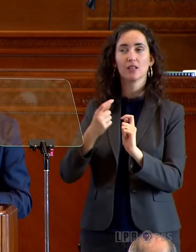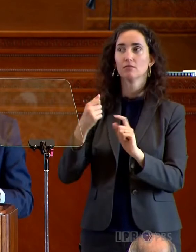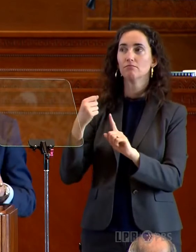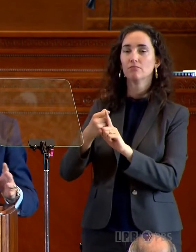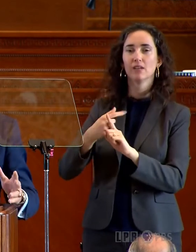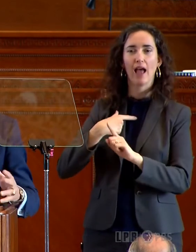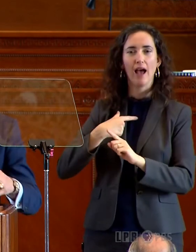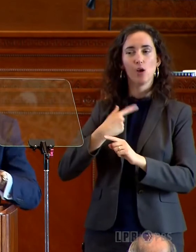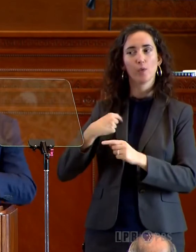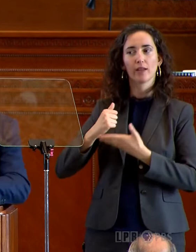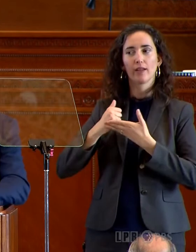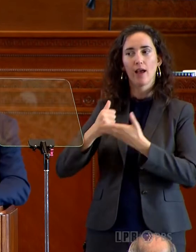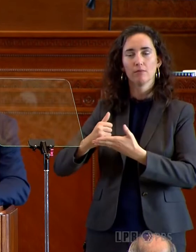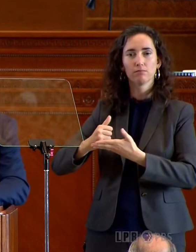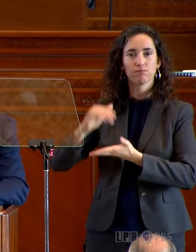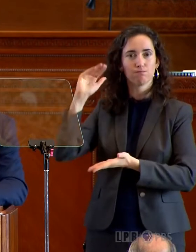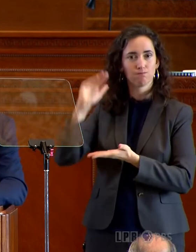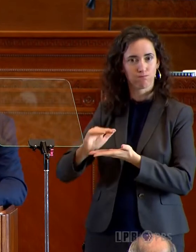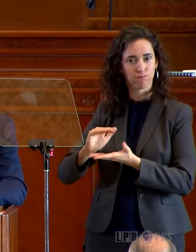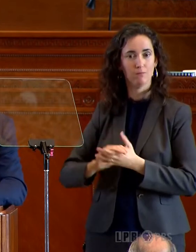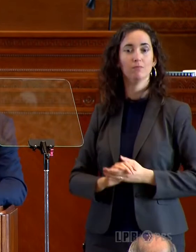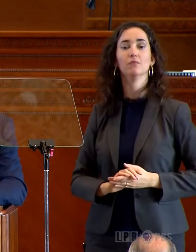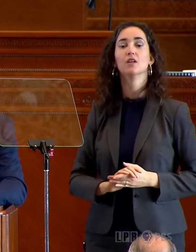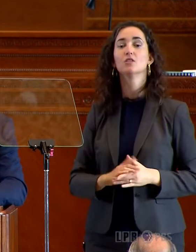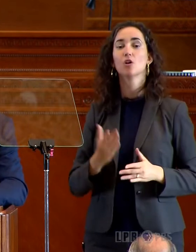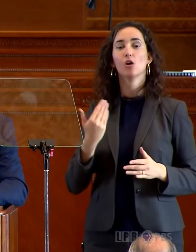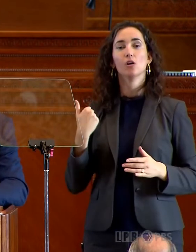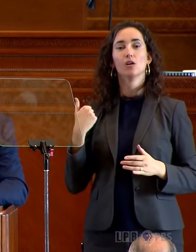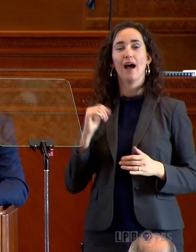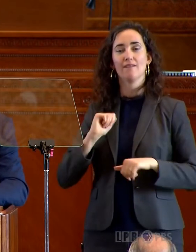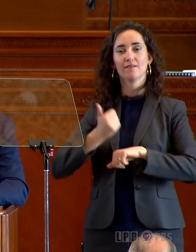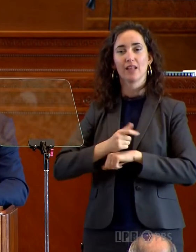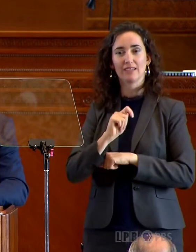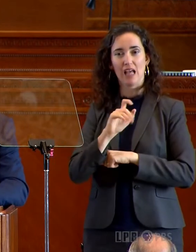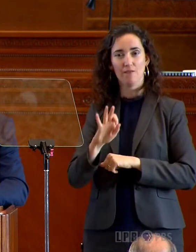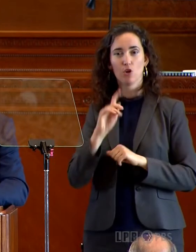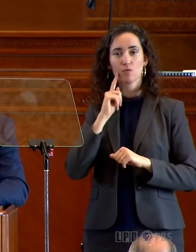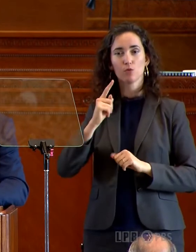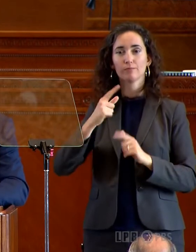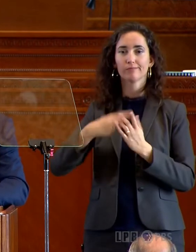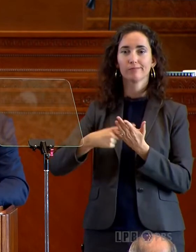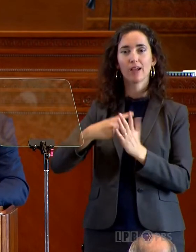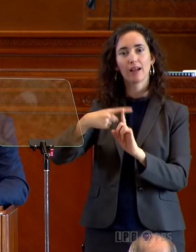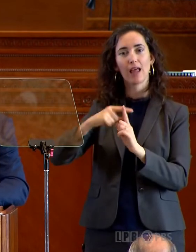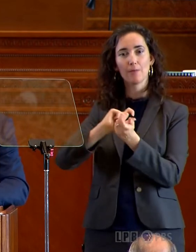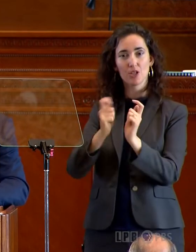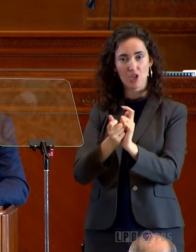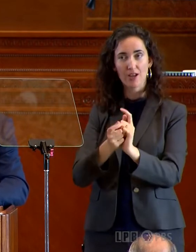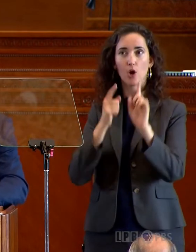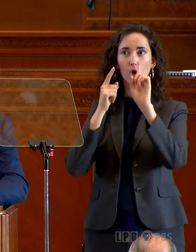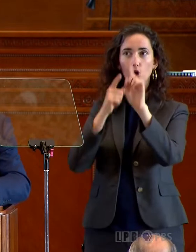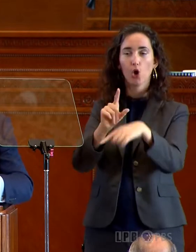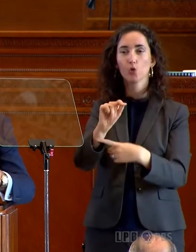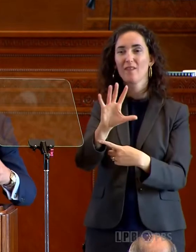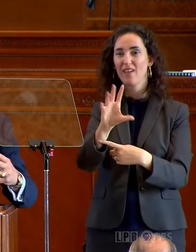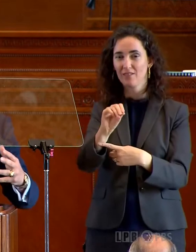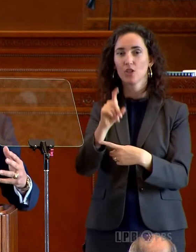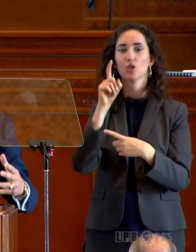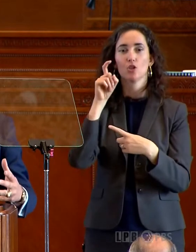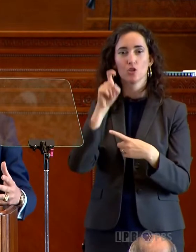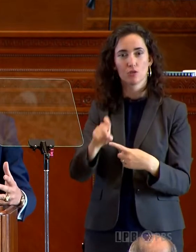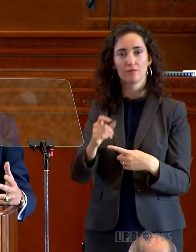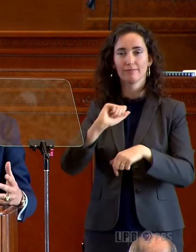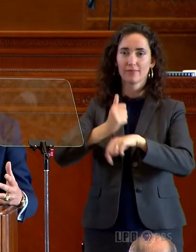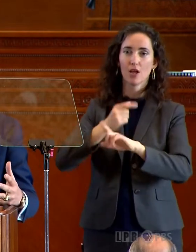I established the Climate Initiatives Task Force and set a goal of reaching net zero by 2050. This task force, which includes scientists,